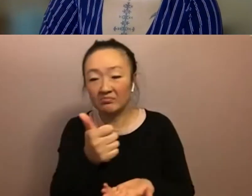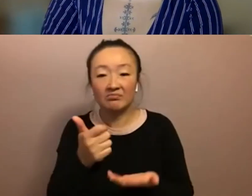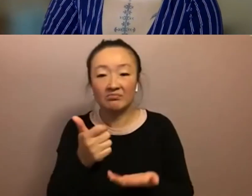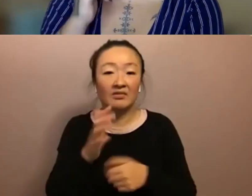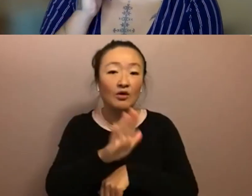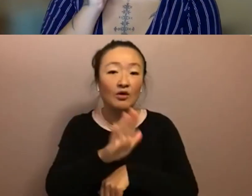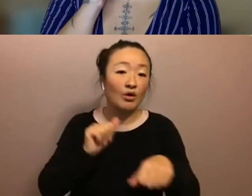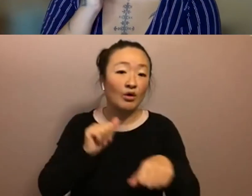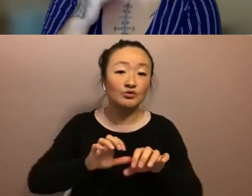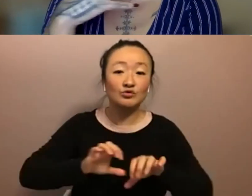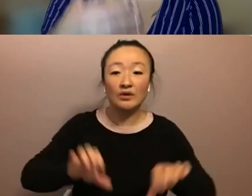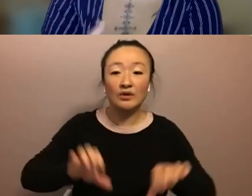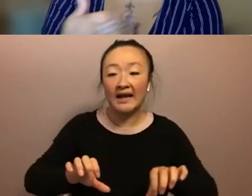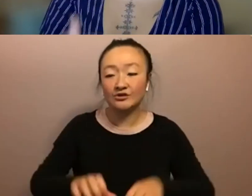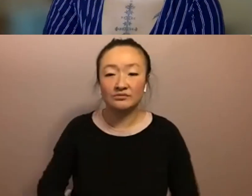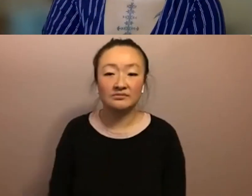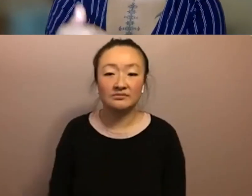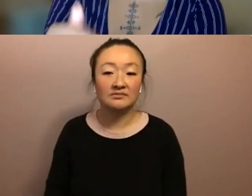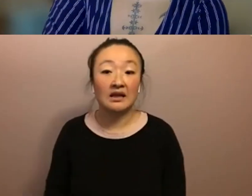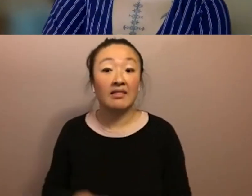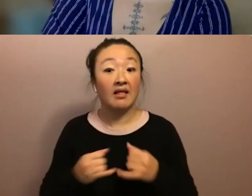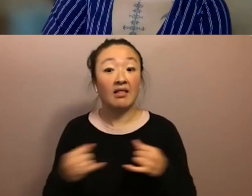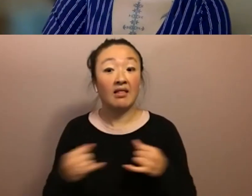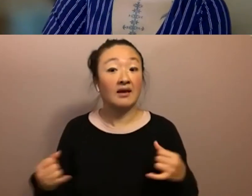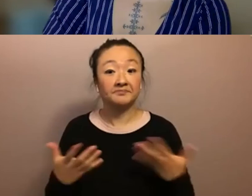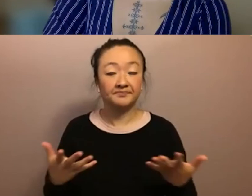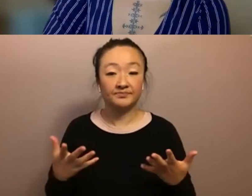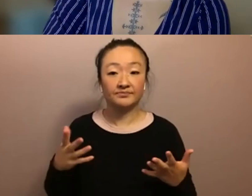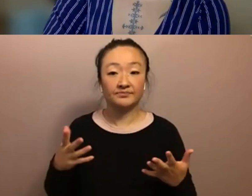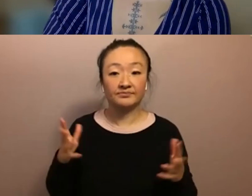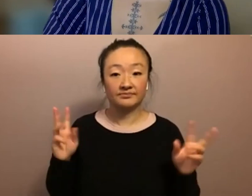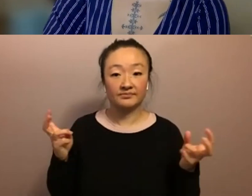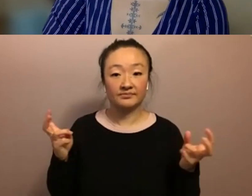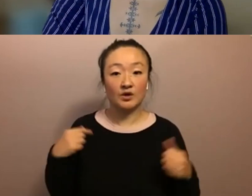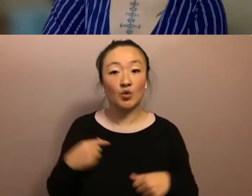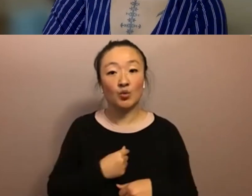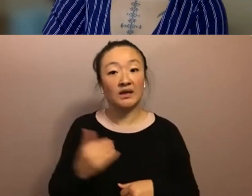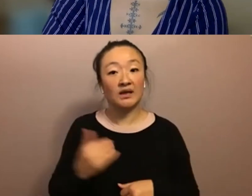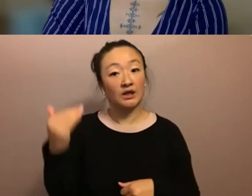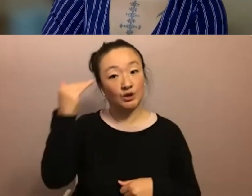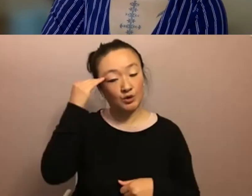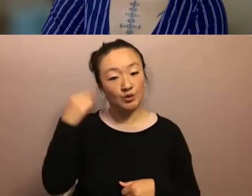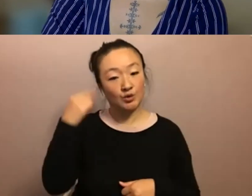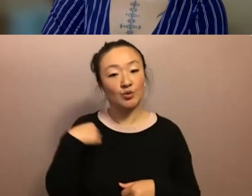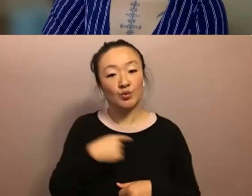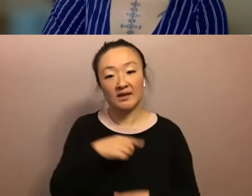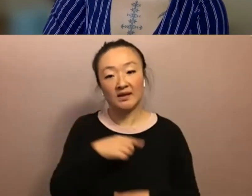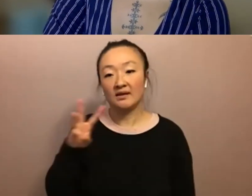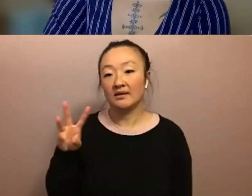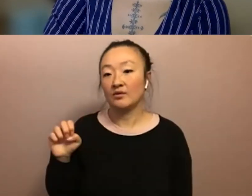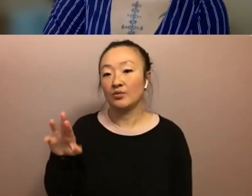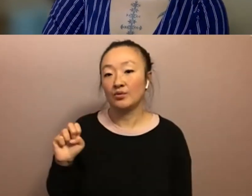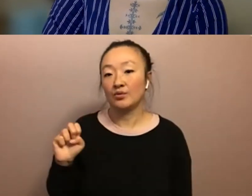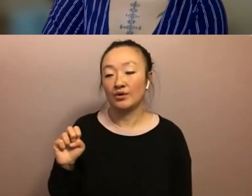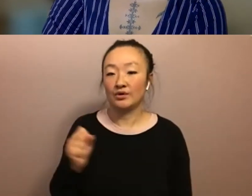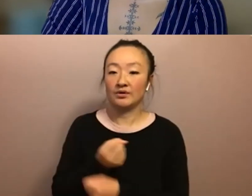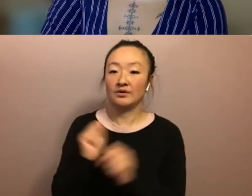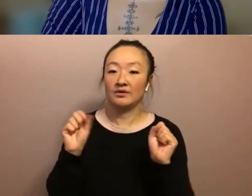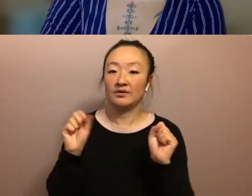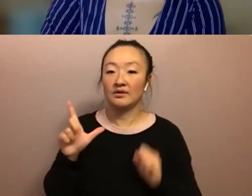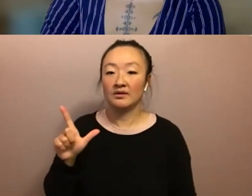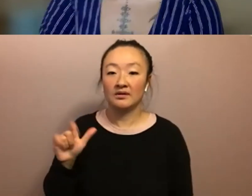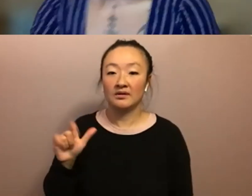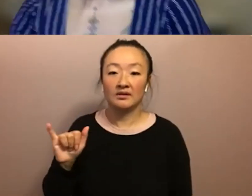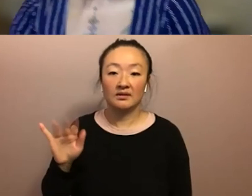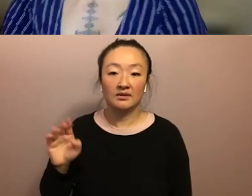call to action it could be a kaha but the line is we knew we were liberated when we knew we were liberated when